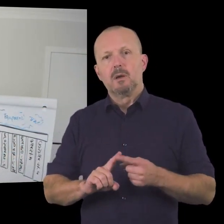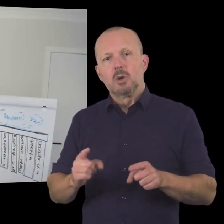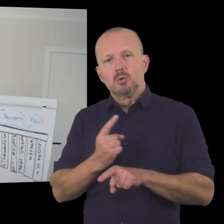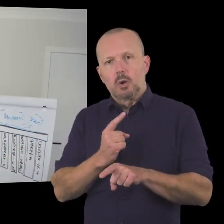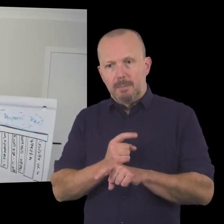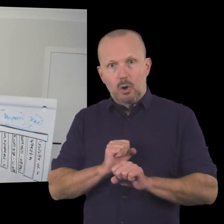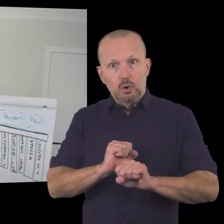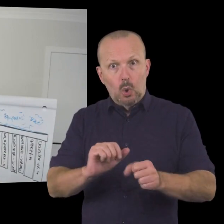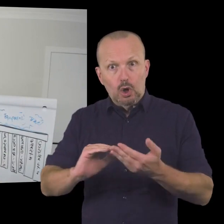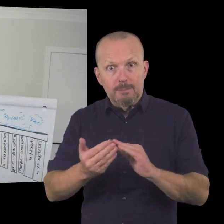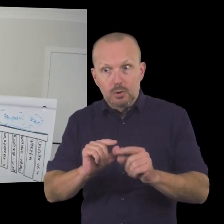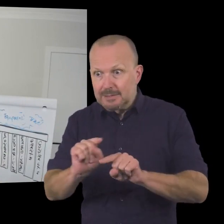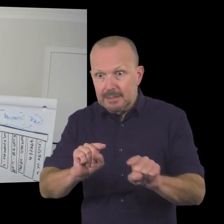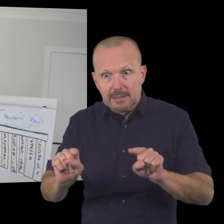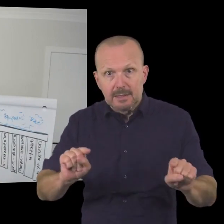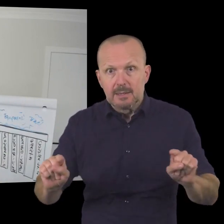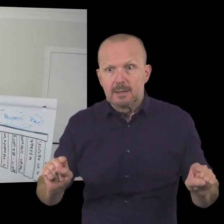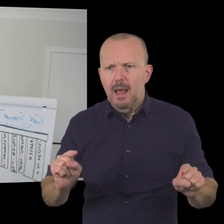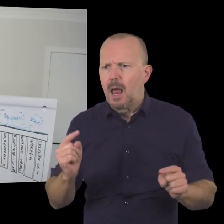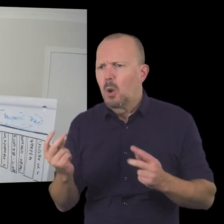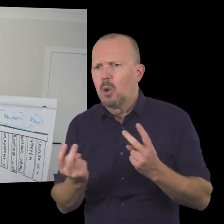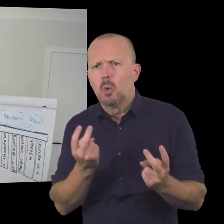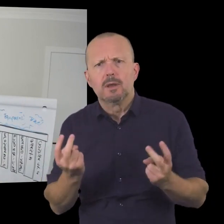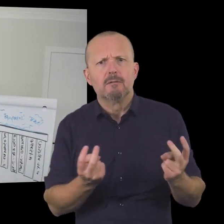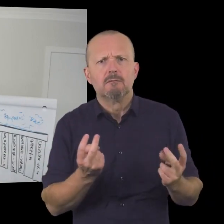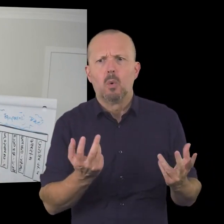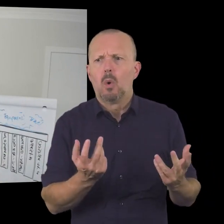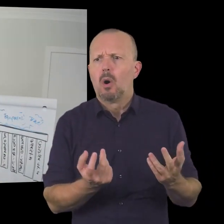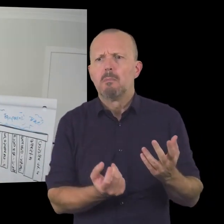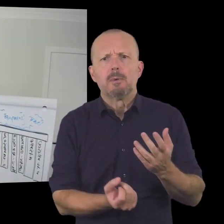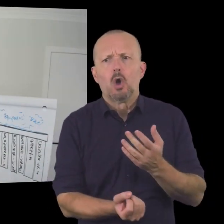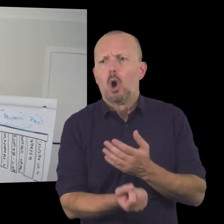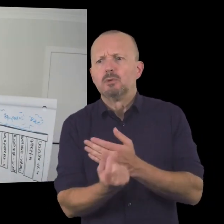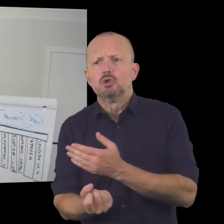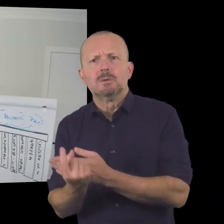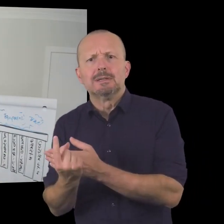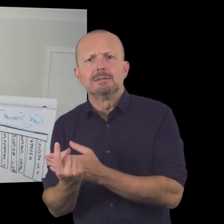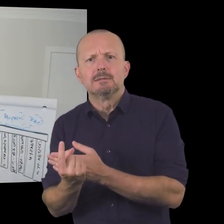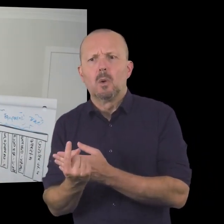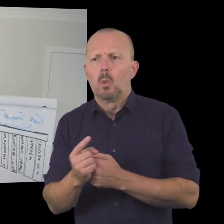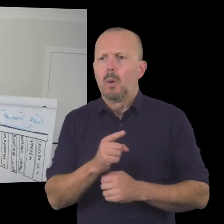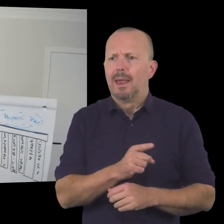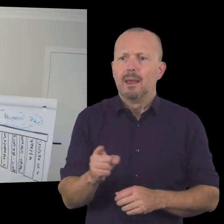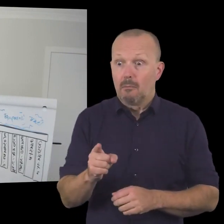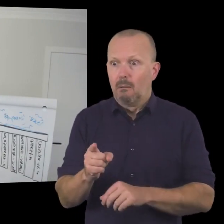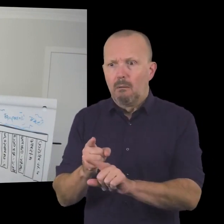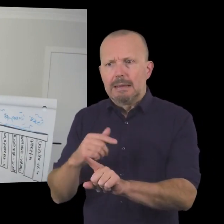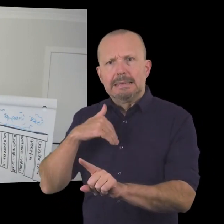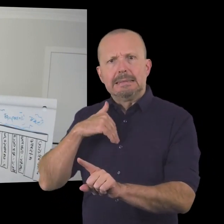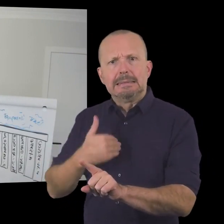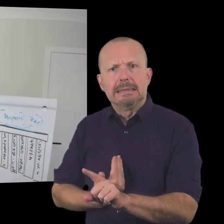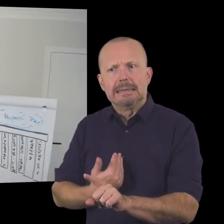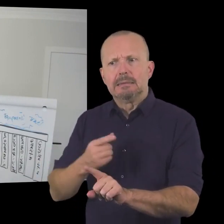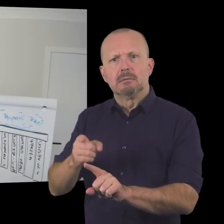is in looking into your community and looking for opportunities where you can fill